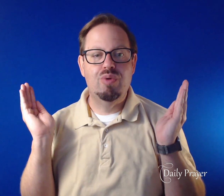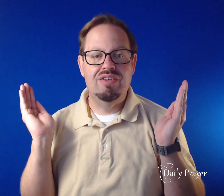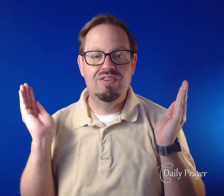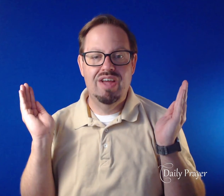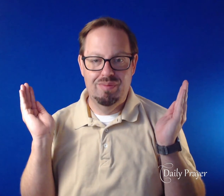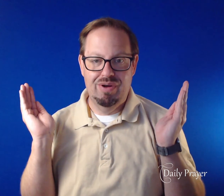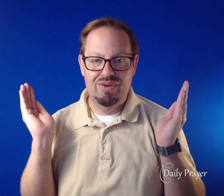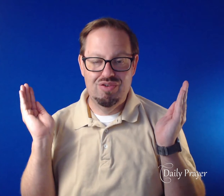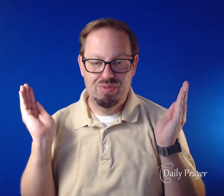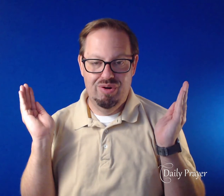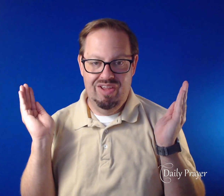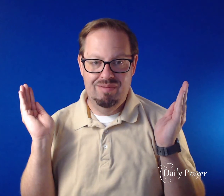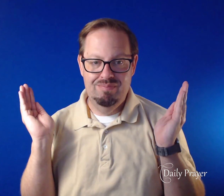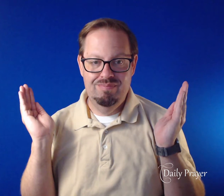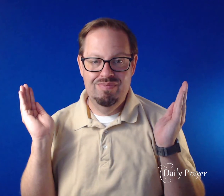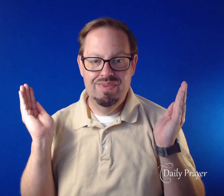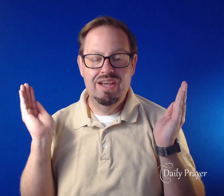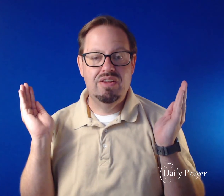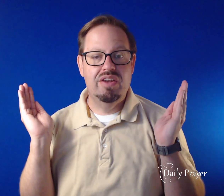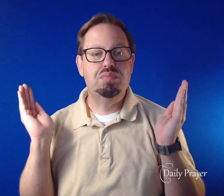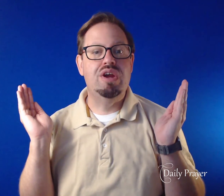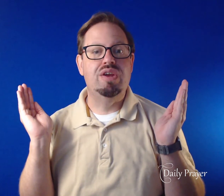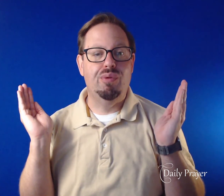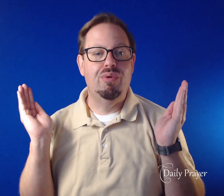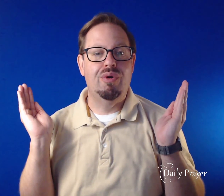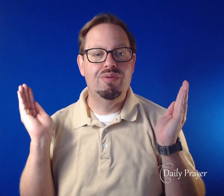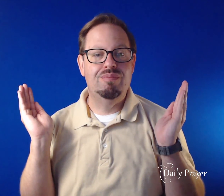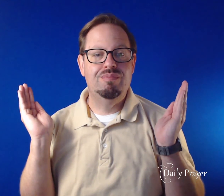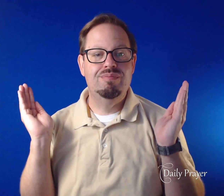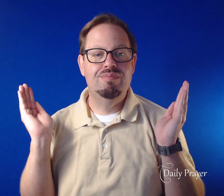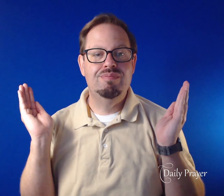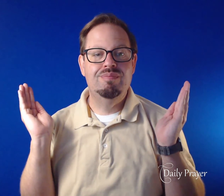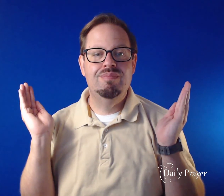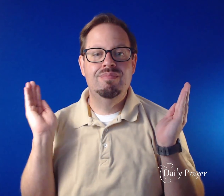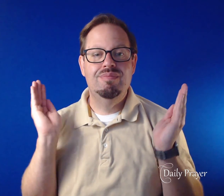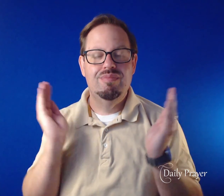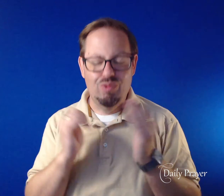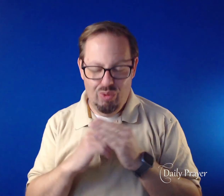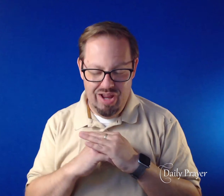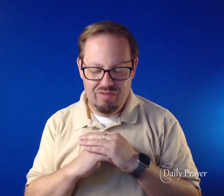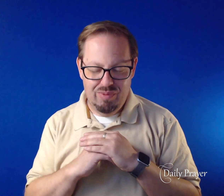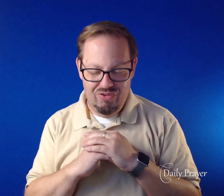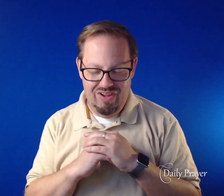great and abundant mercy, let us pray to the Lord. Lord, have mercy.